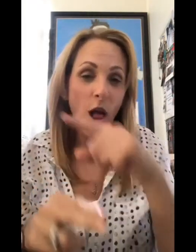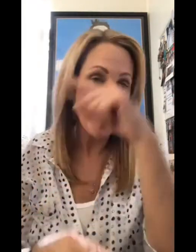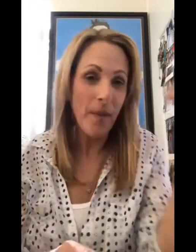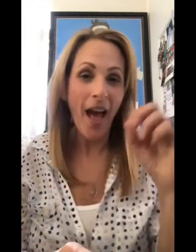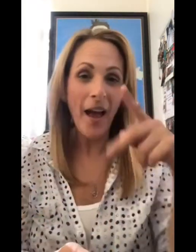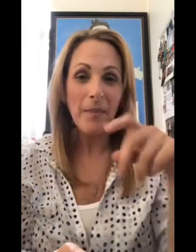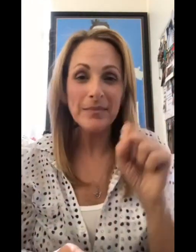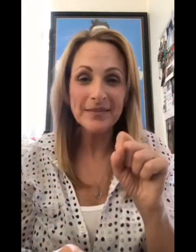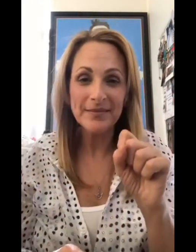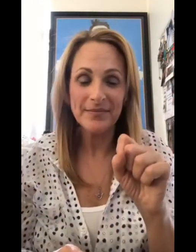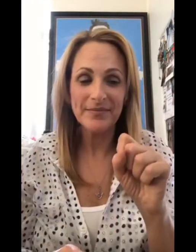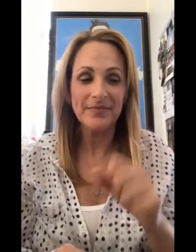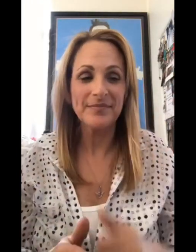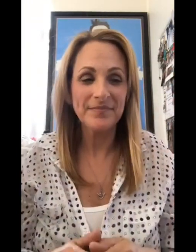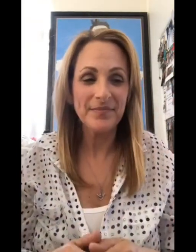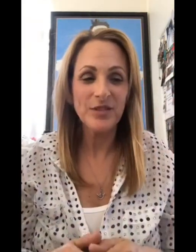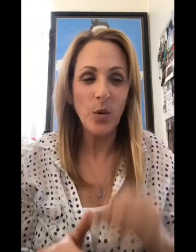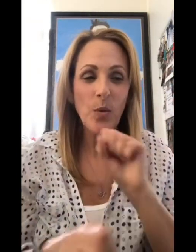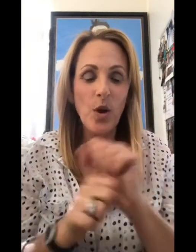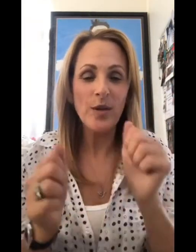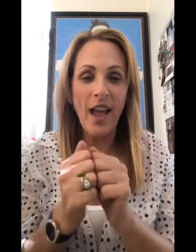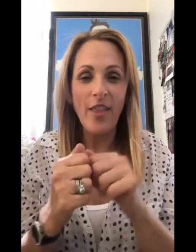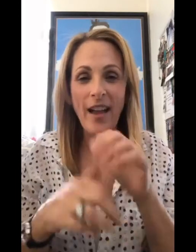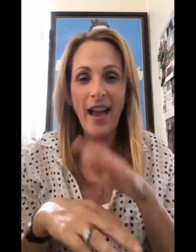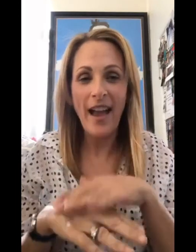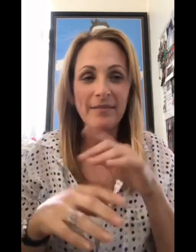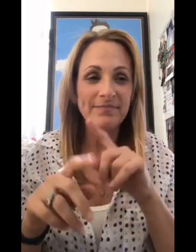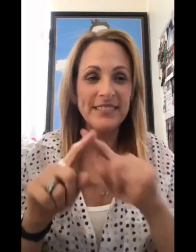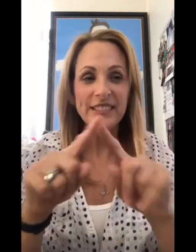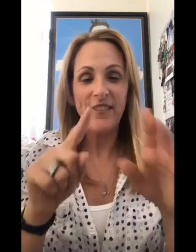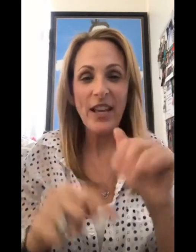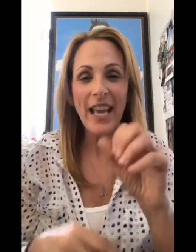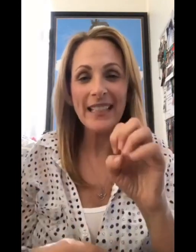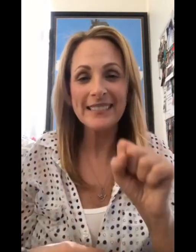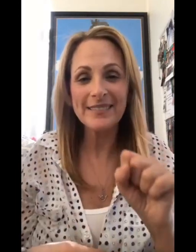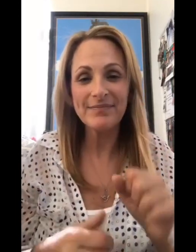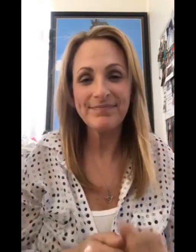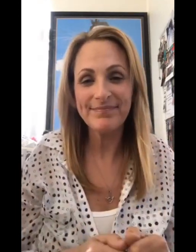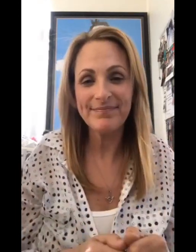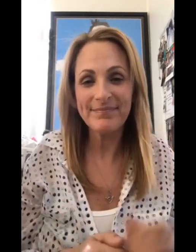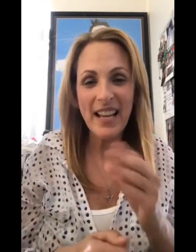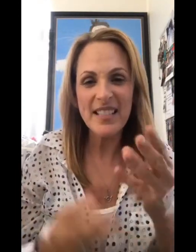together. We're in a black ops team. And we work together on solving lots of cases.